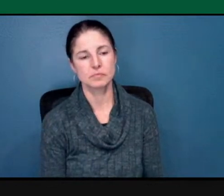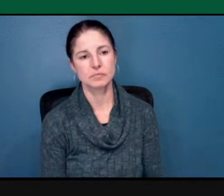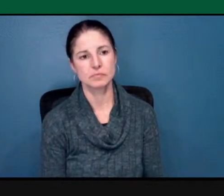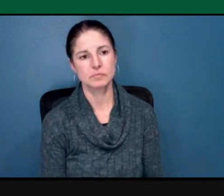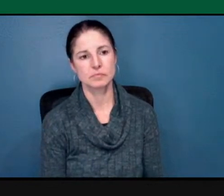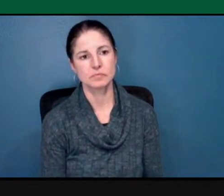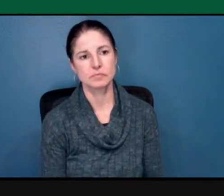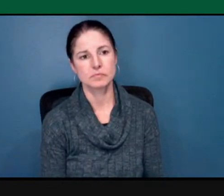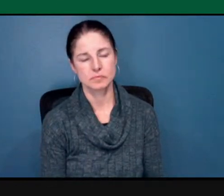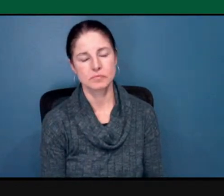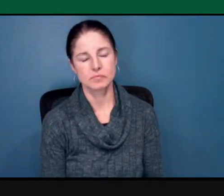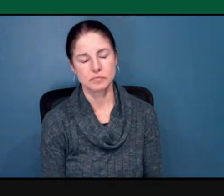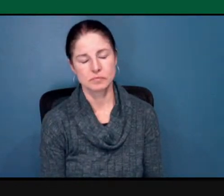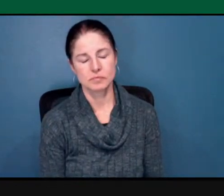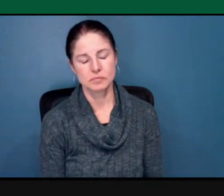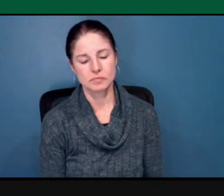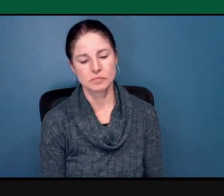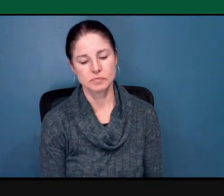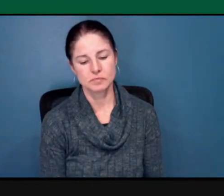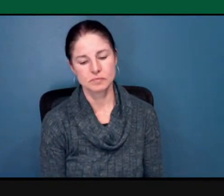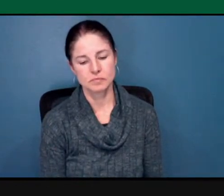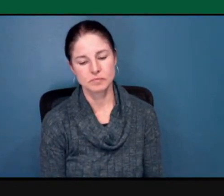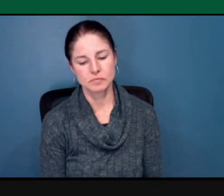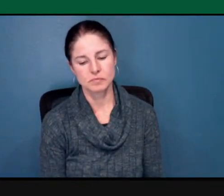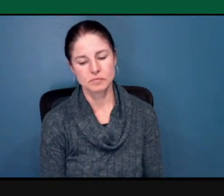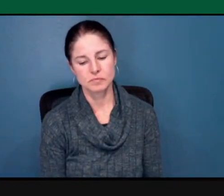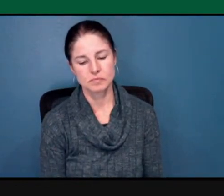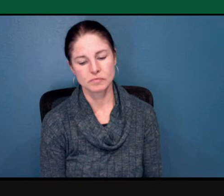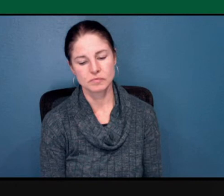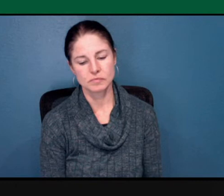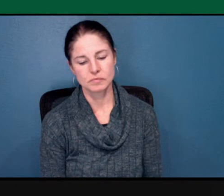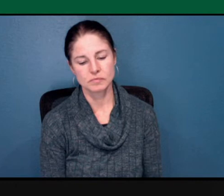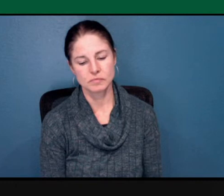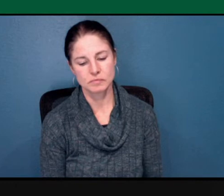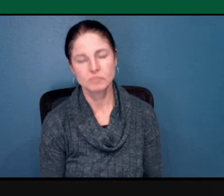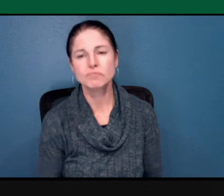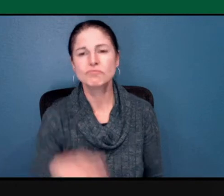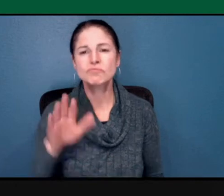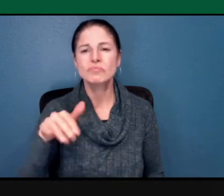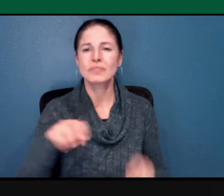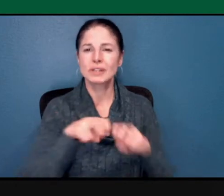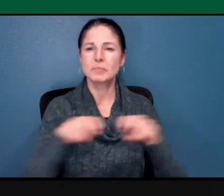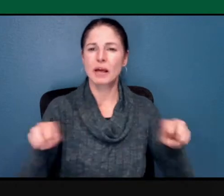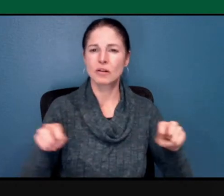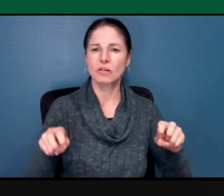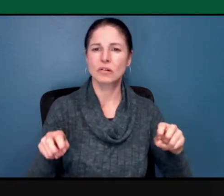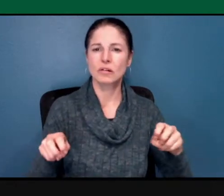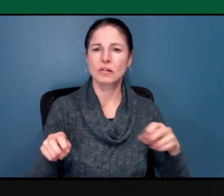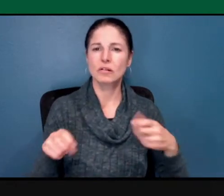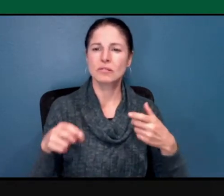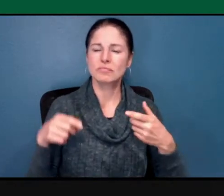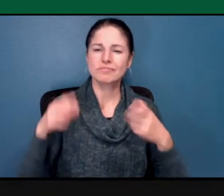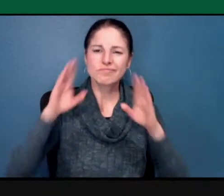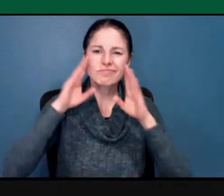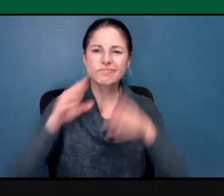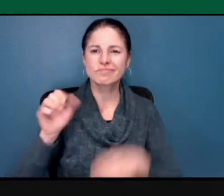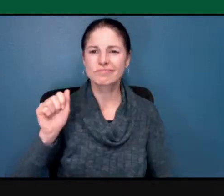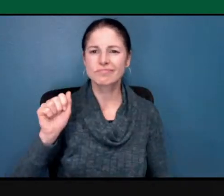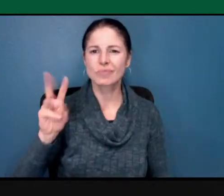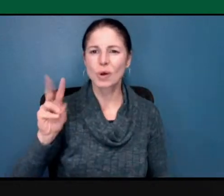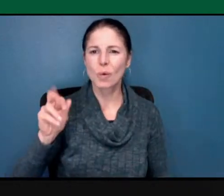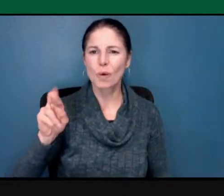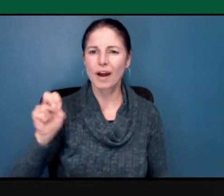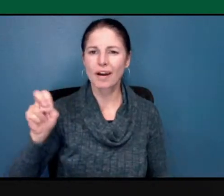just to explain, we see this panel as awareness, which is part education. It's making us all aware of what